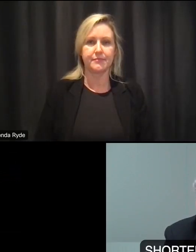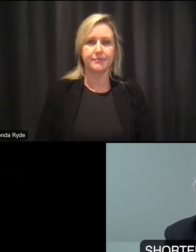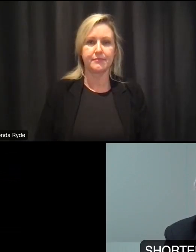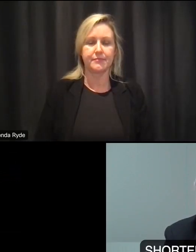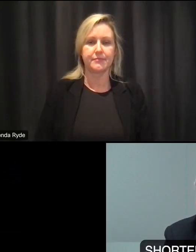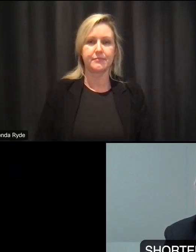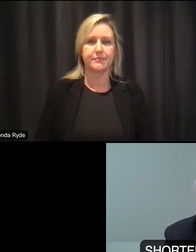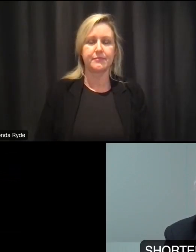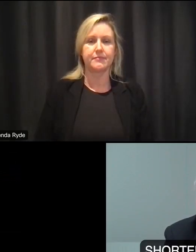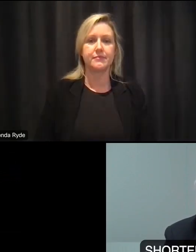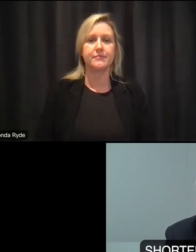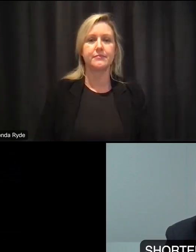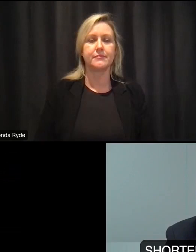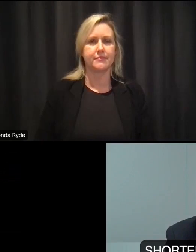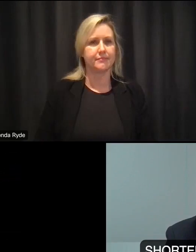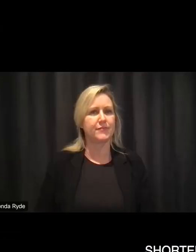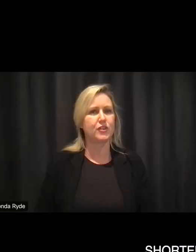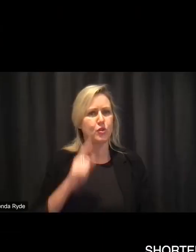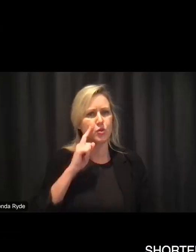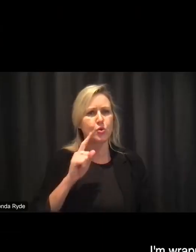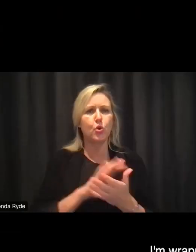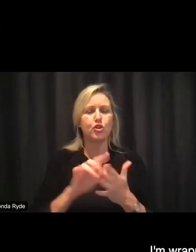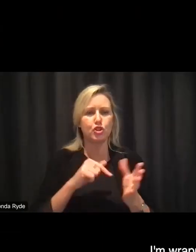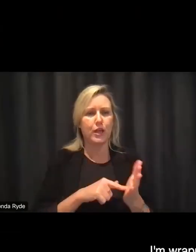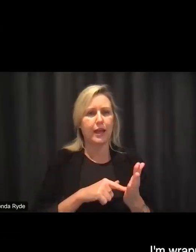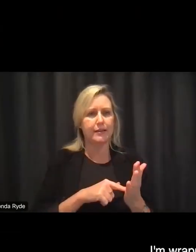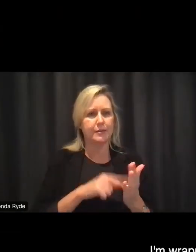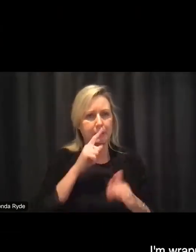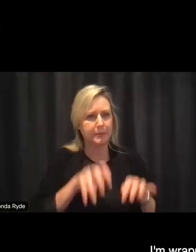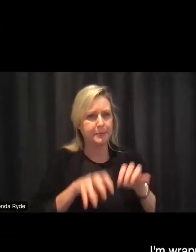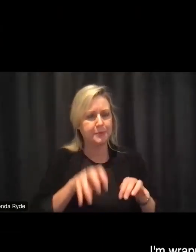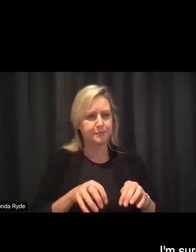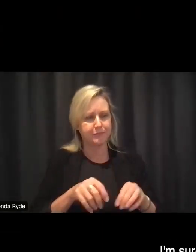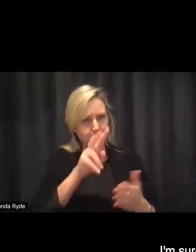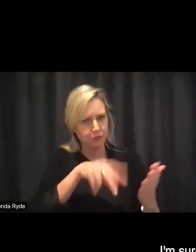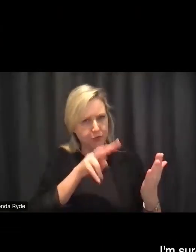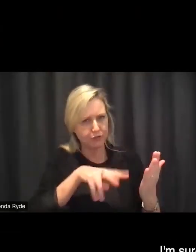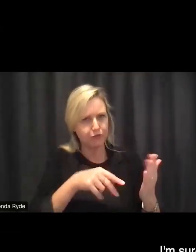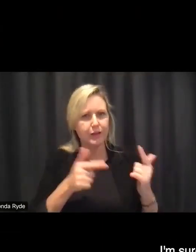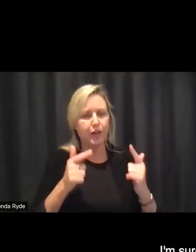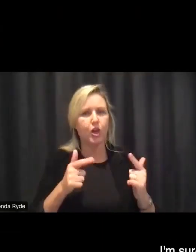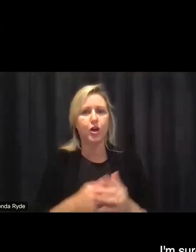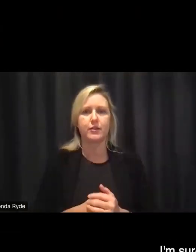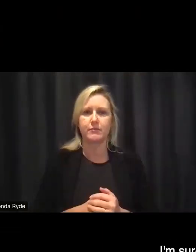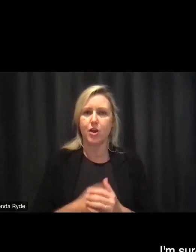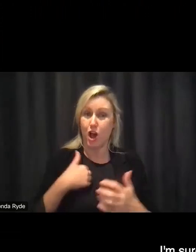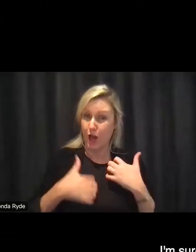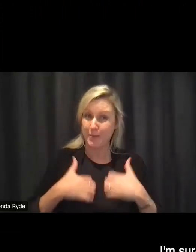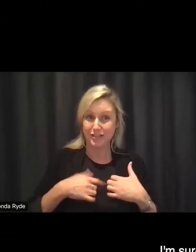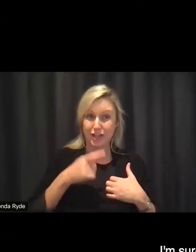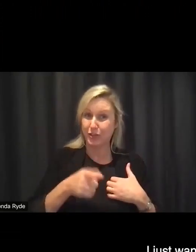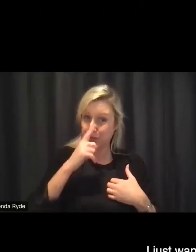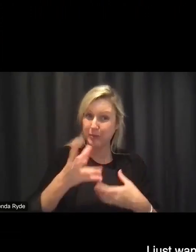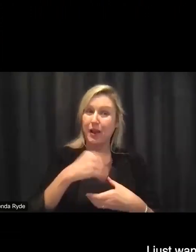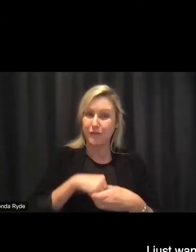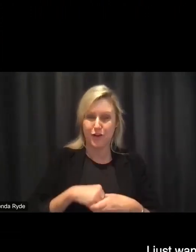in a lot happening on the chat room i'm wrapped with the uh level of engagement i'm sure it's only going to increase from here i